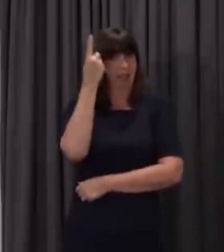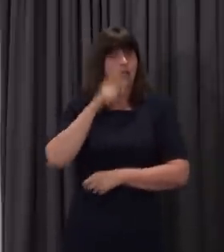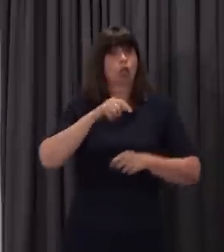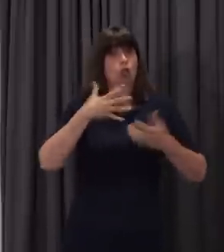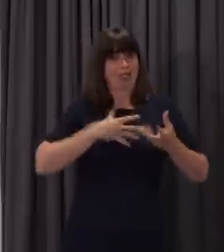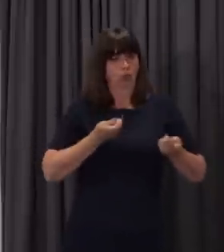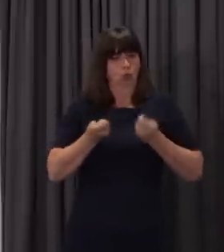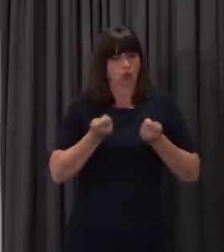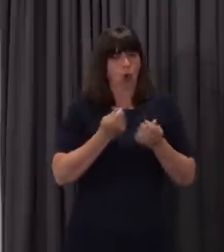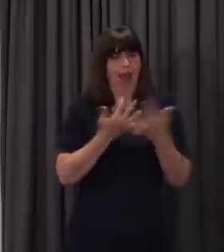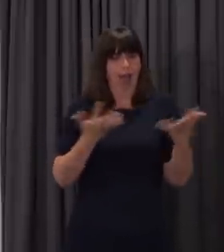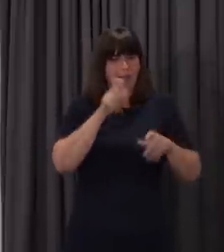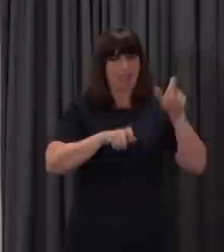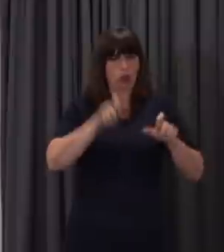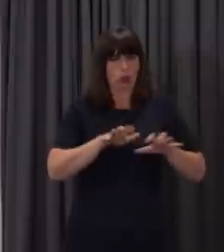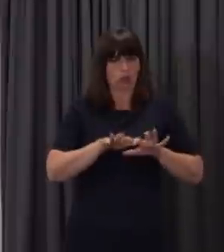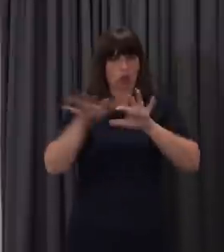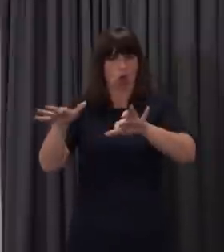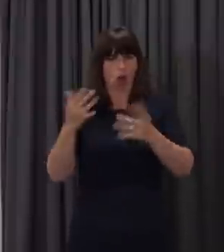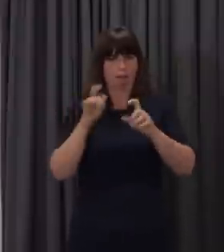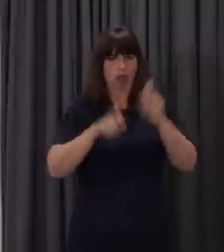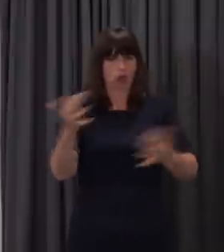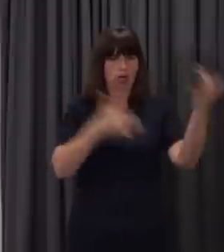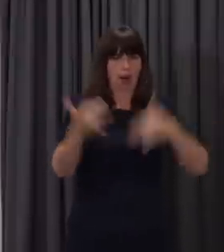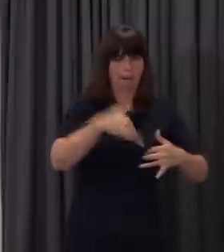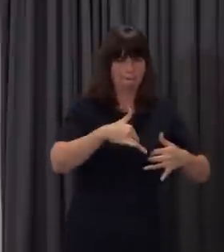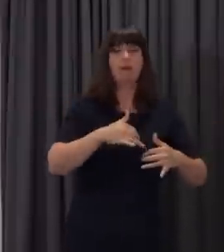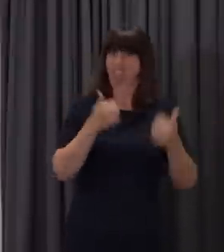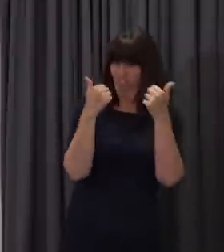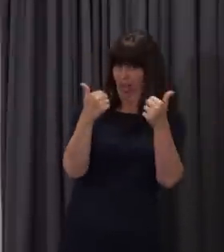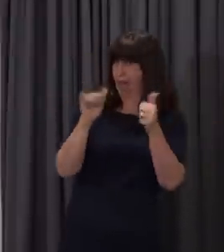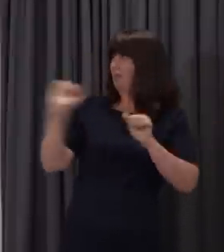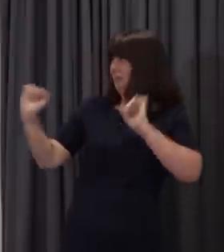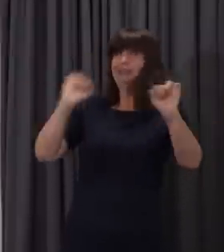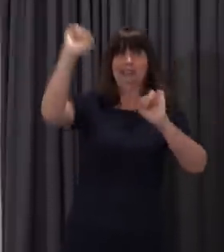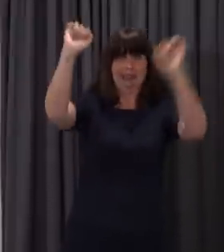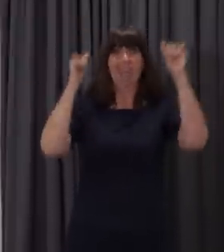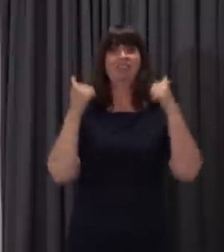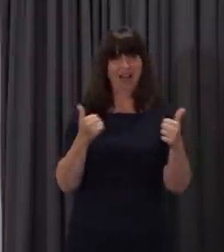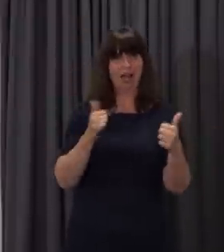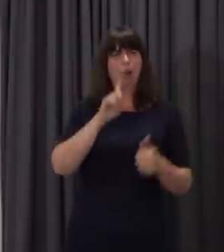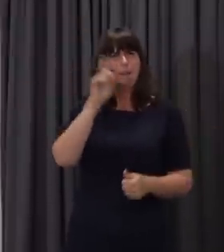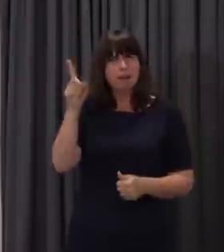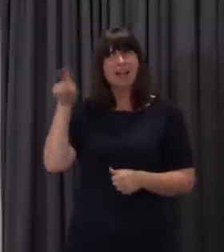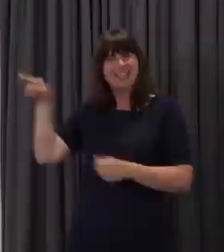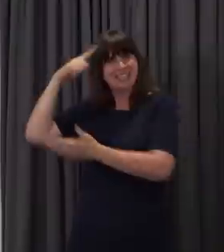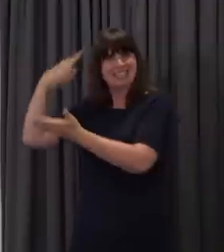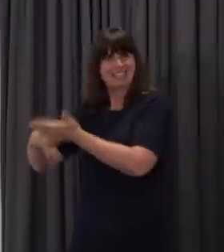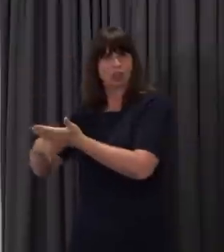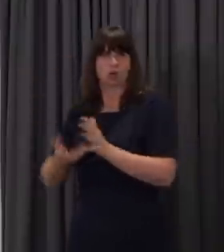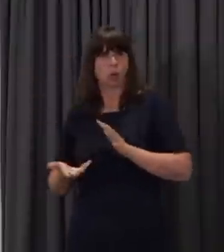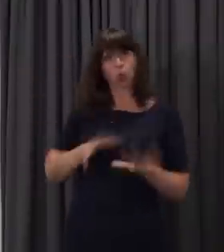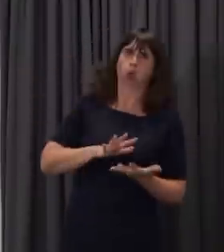number controls, but each nation needs to trust each other to get those right, and we don't need to be encroaching onto other people's